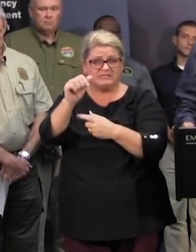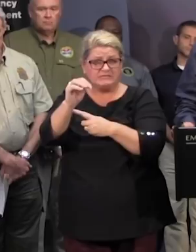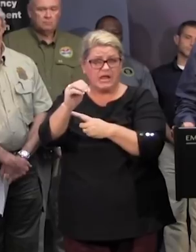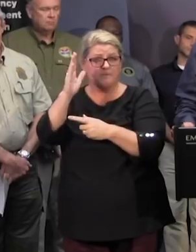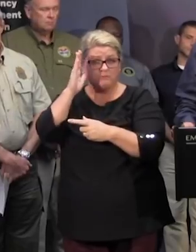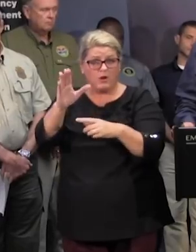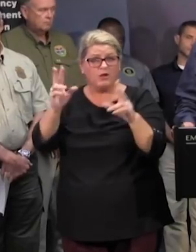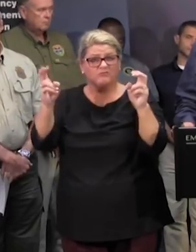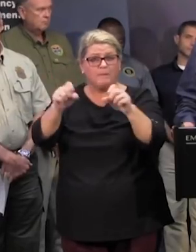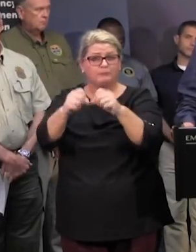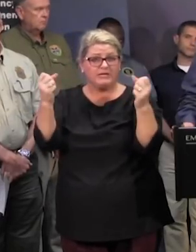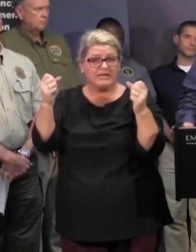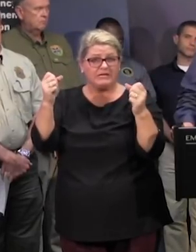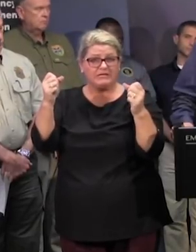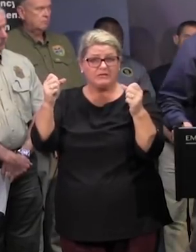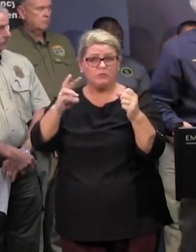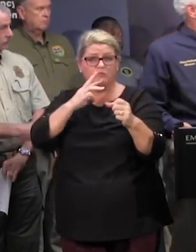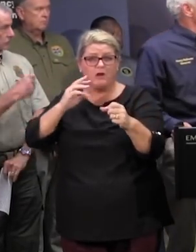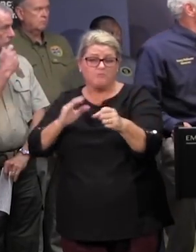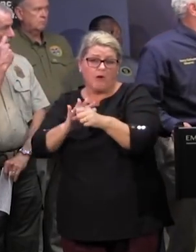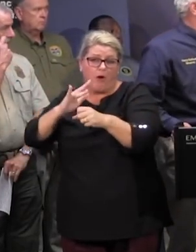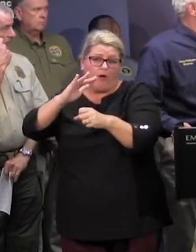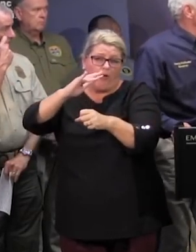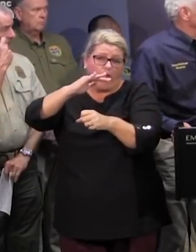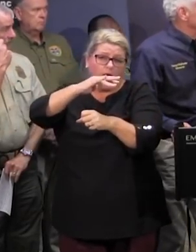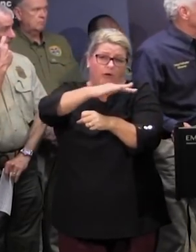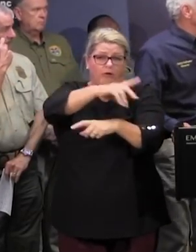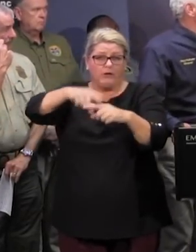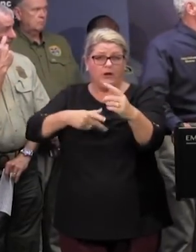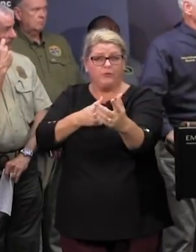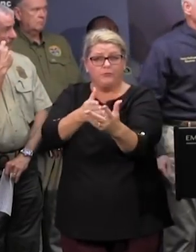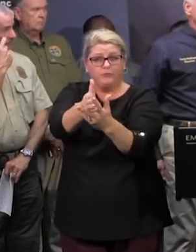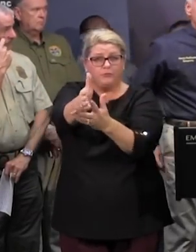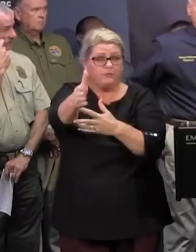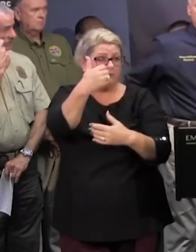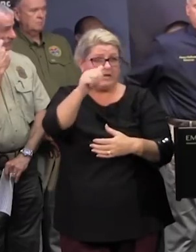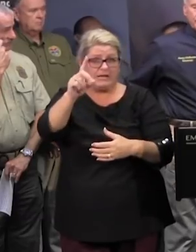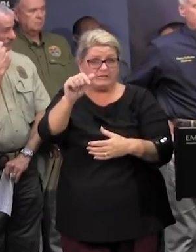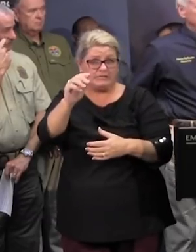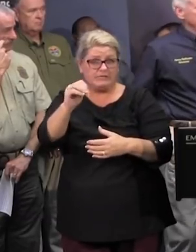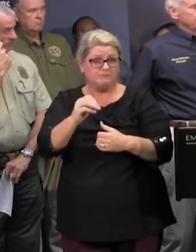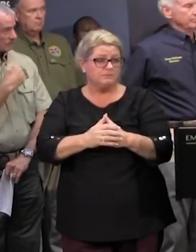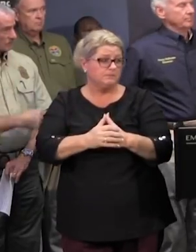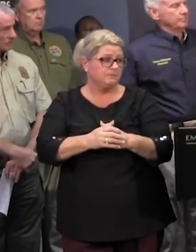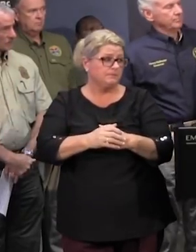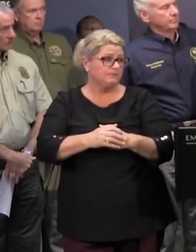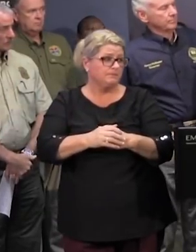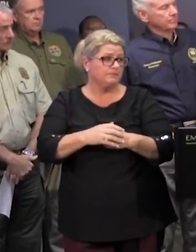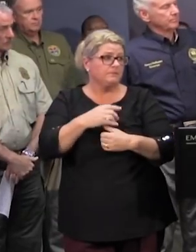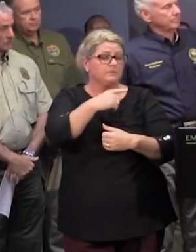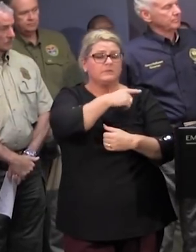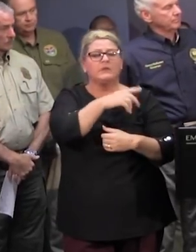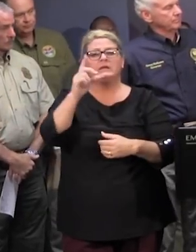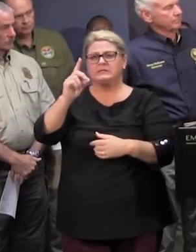might breach because of the flood waters if so where are they mr wilson thank you governor uh as it